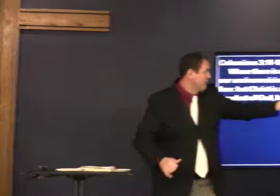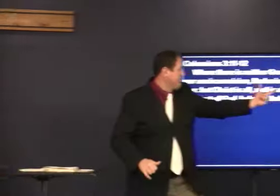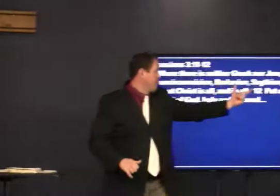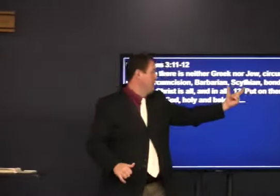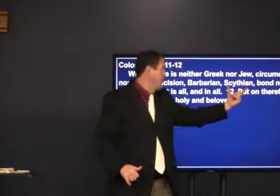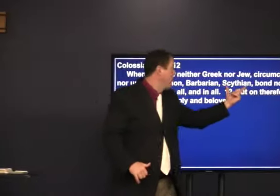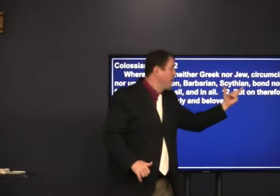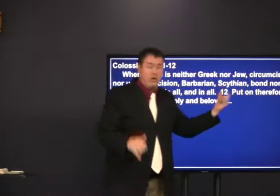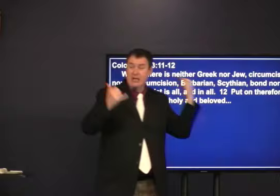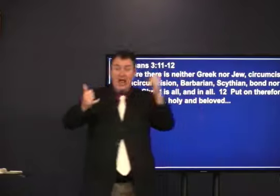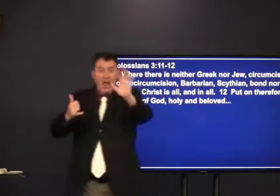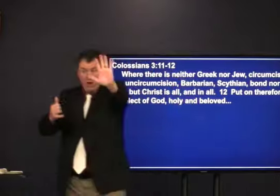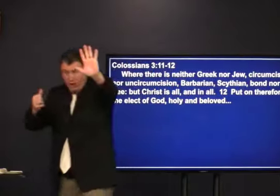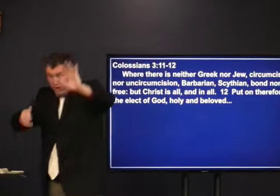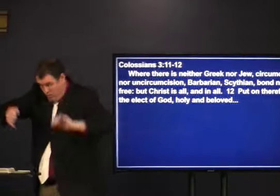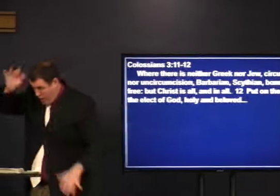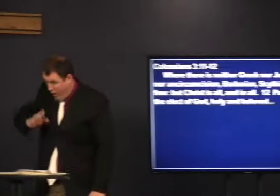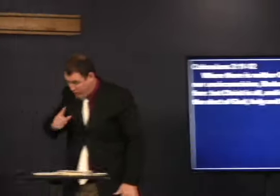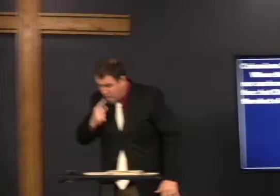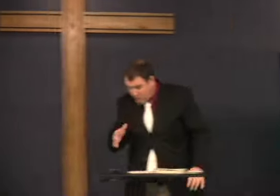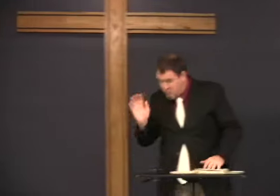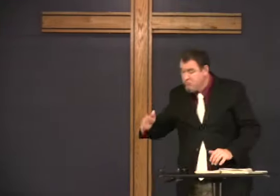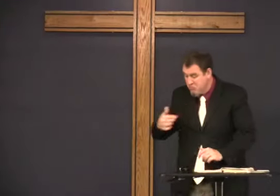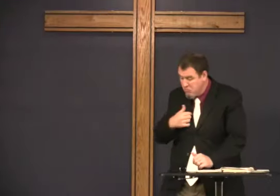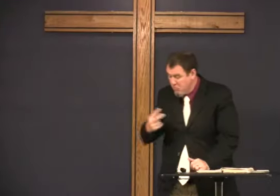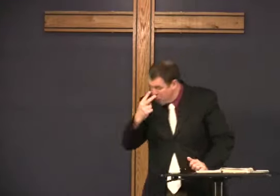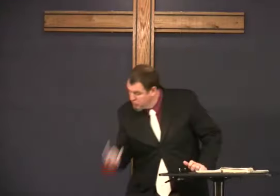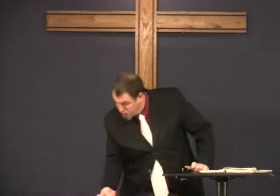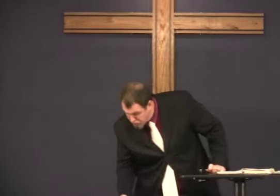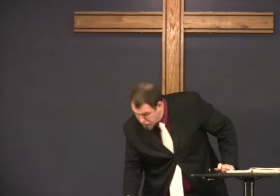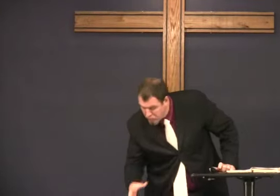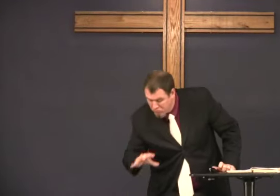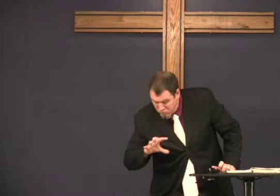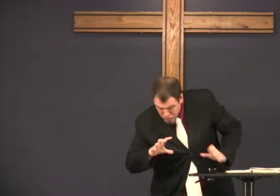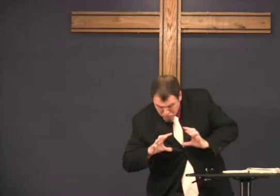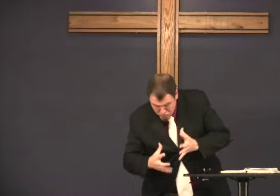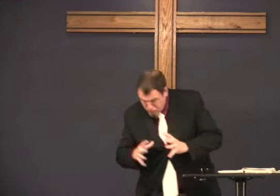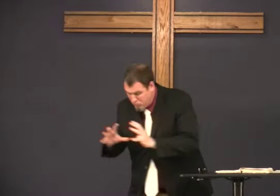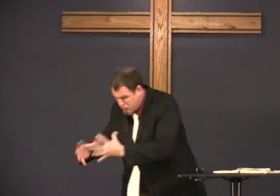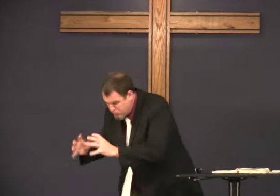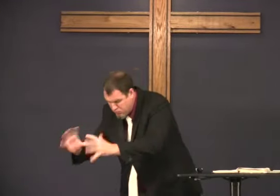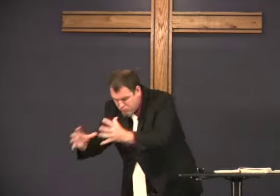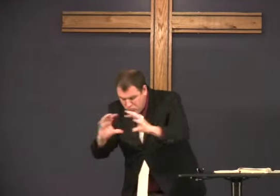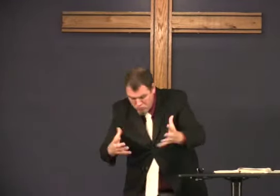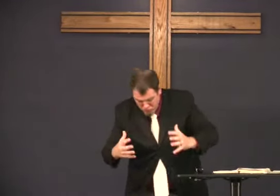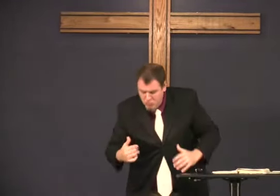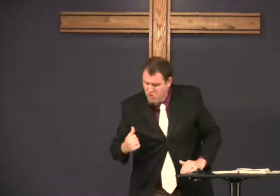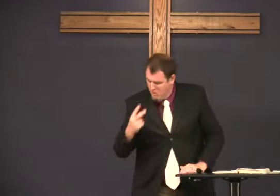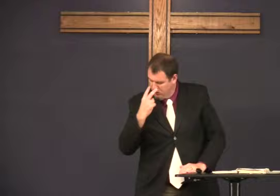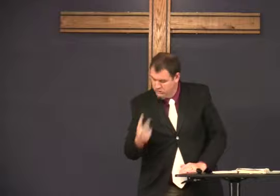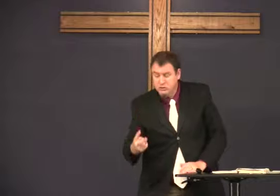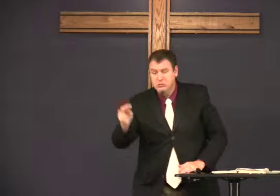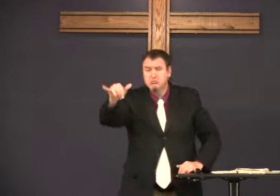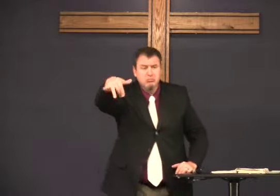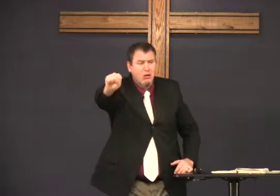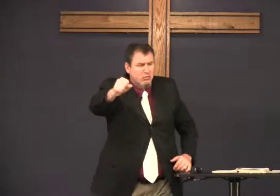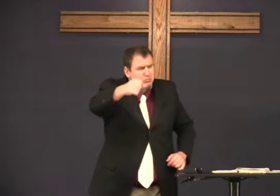And they live in a tribal system. Now, God says, I see these fruits.